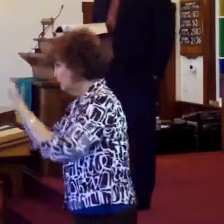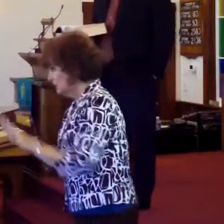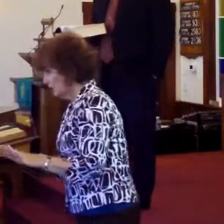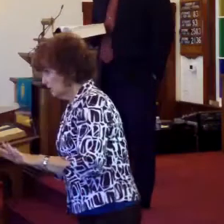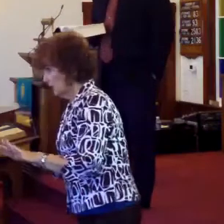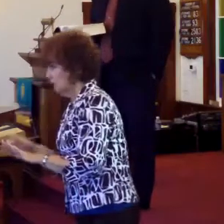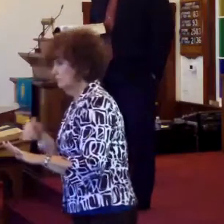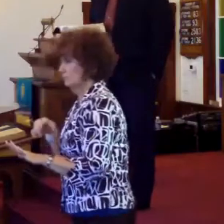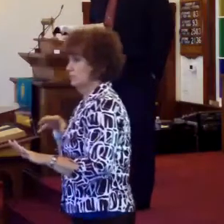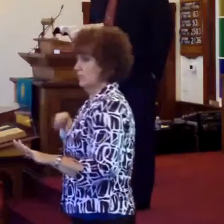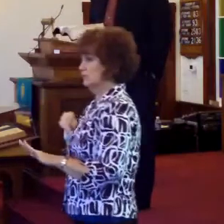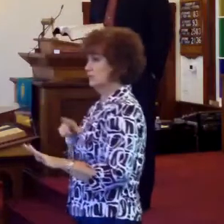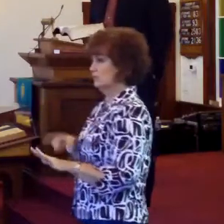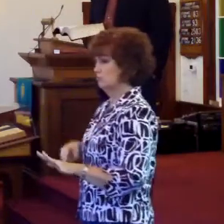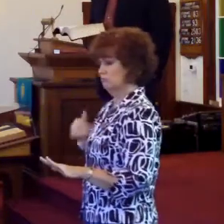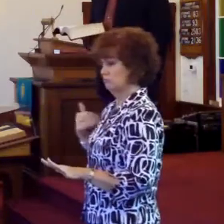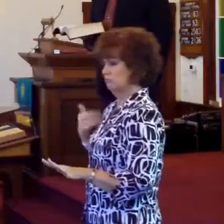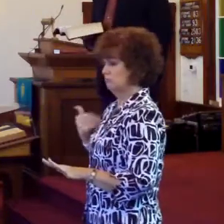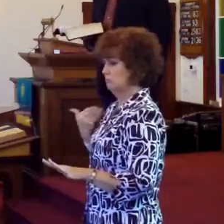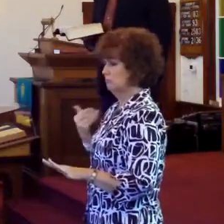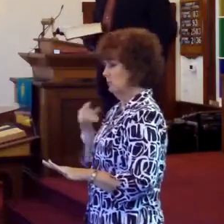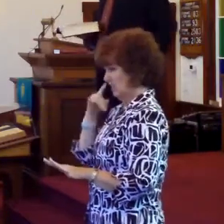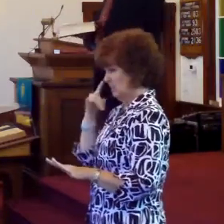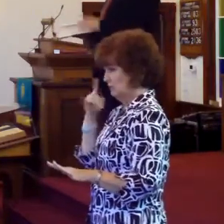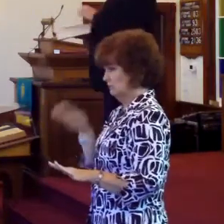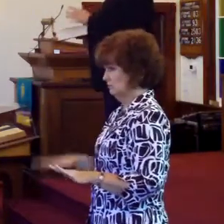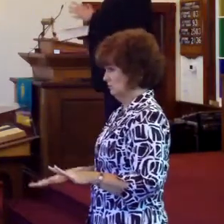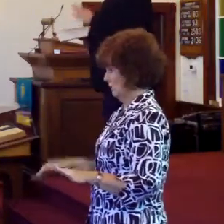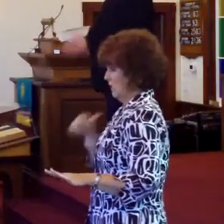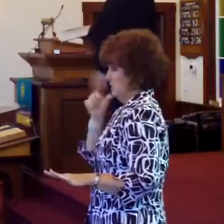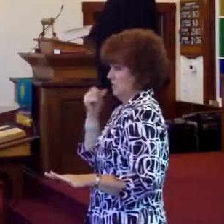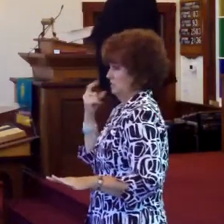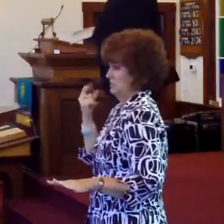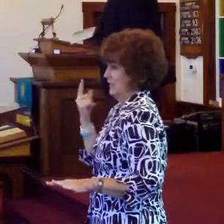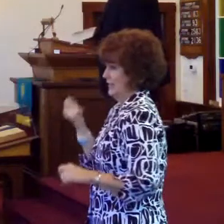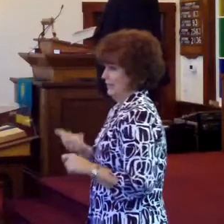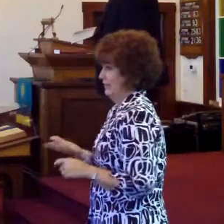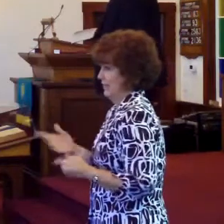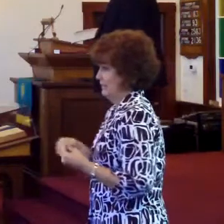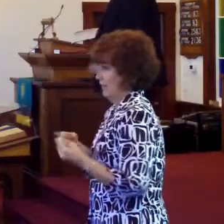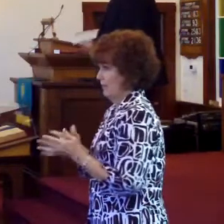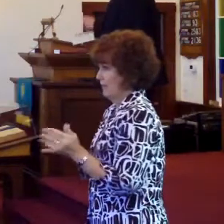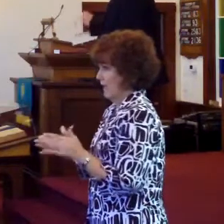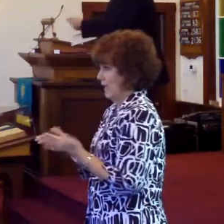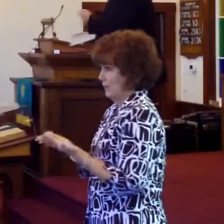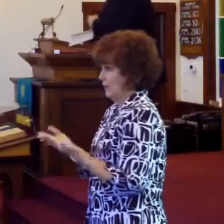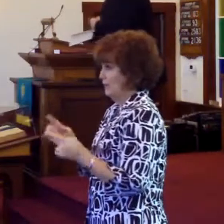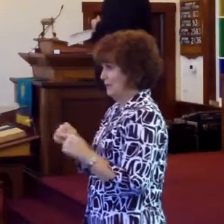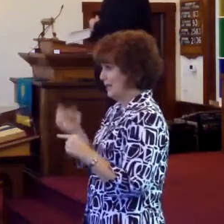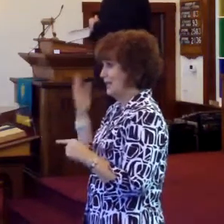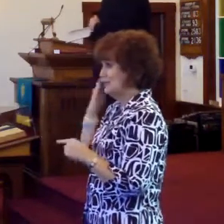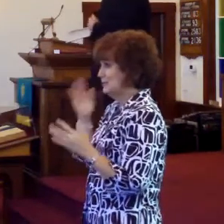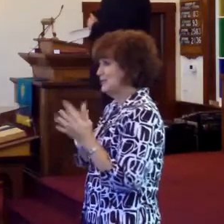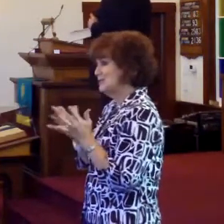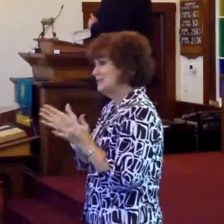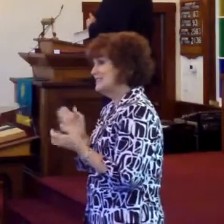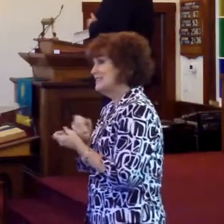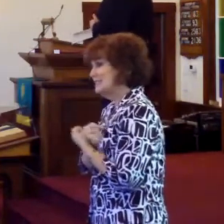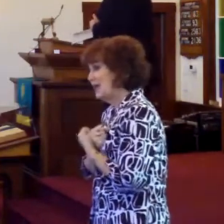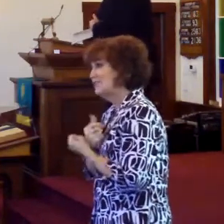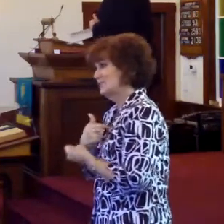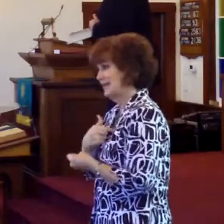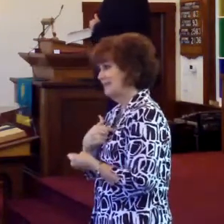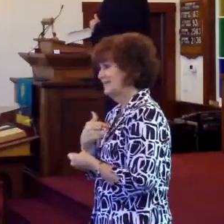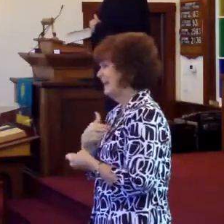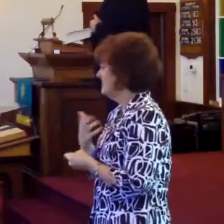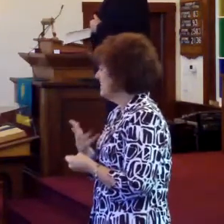And I accepted the Lord as a little child. I didn't understand everything about the Bible. But I knew that Jesus loved me because I sang it